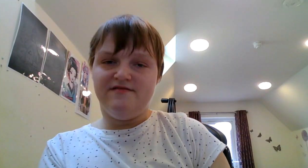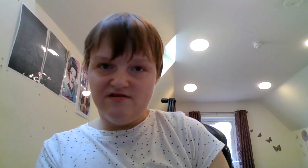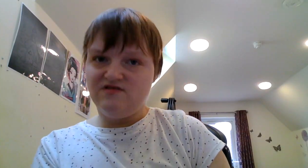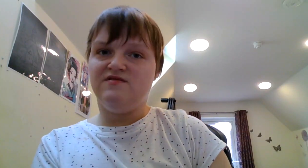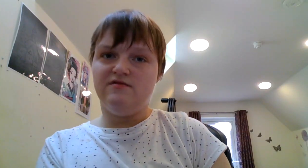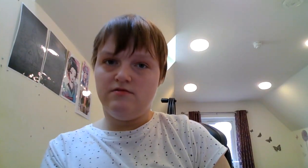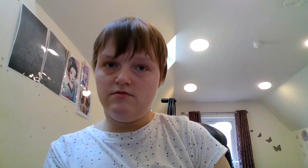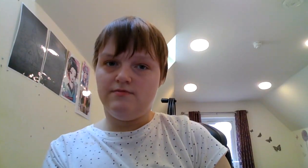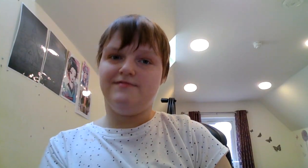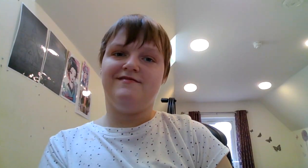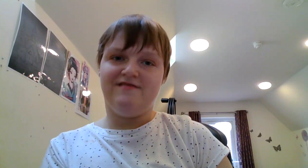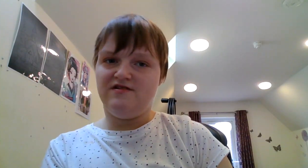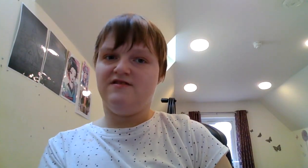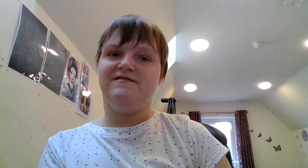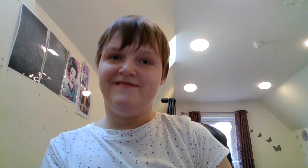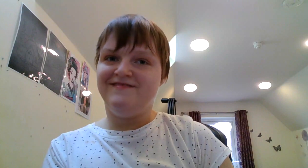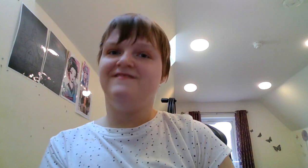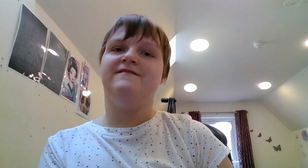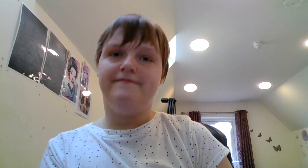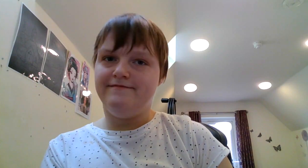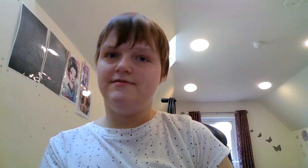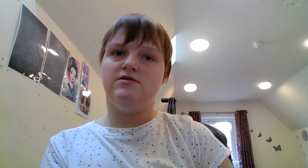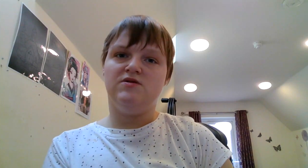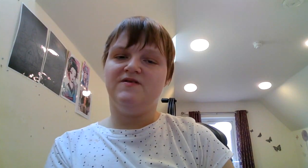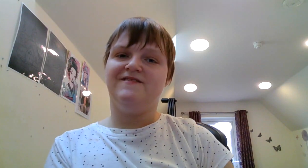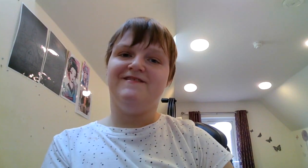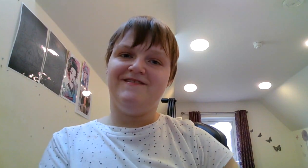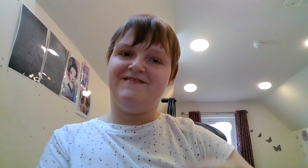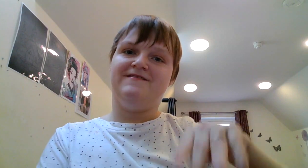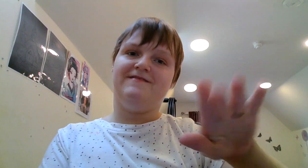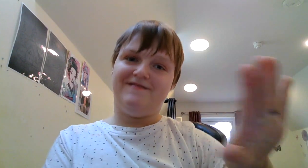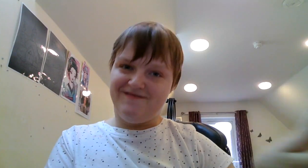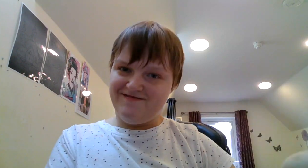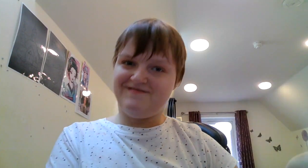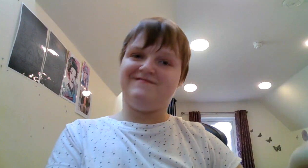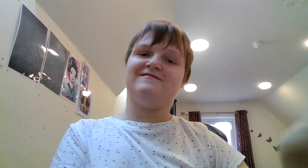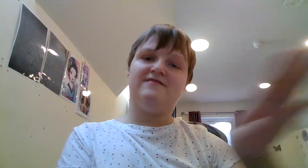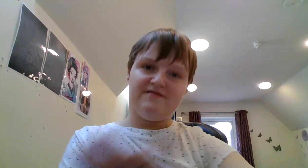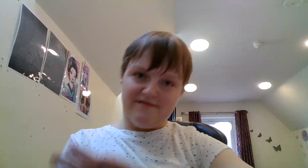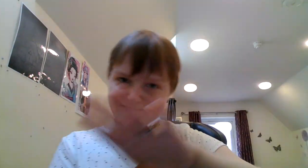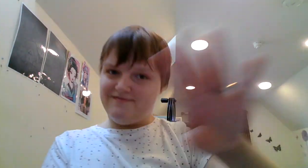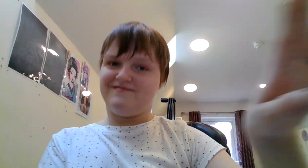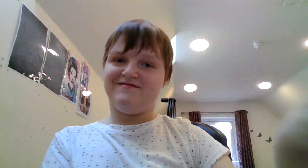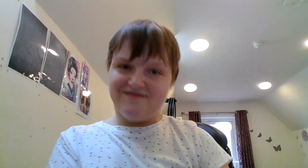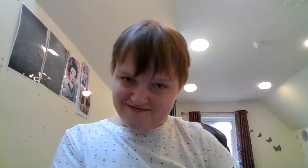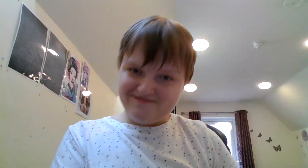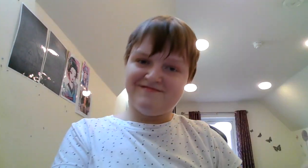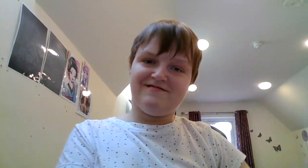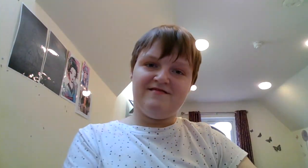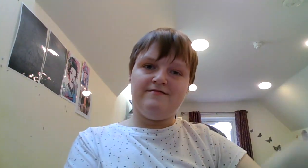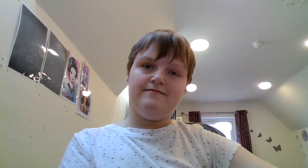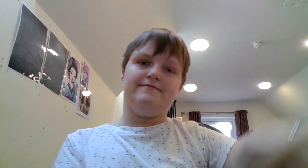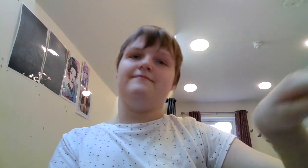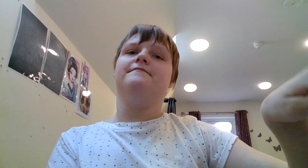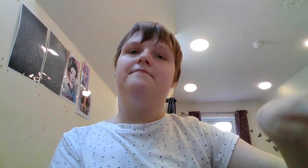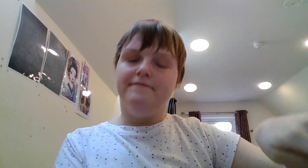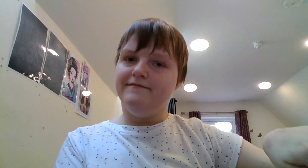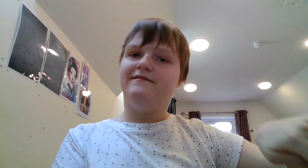we can bring this about. Recognizing and respecting differences in others and treating everyone like you